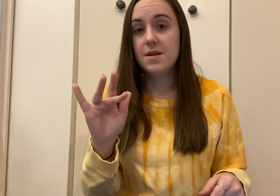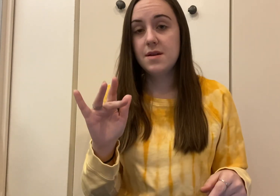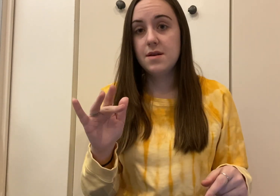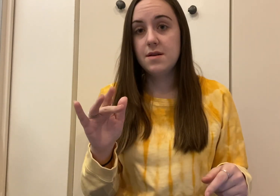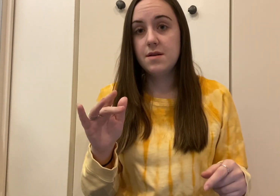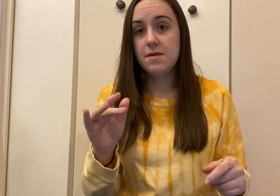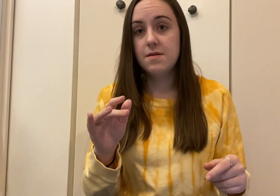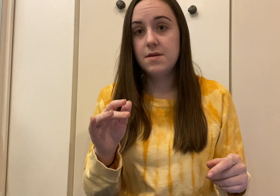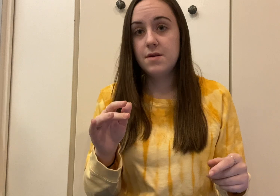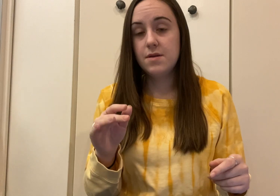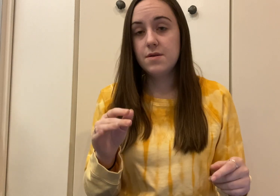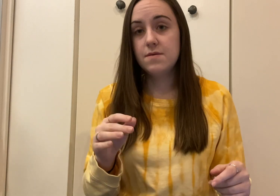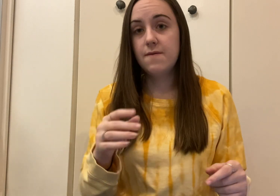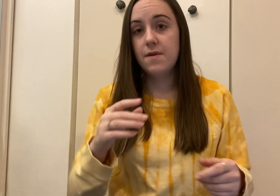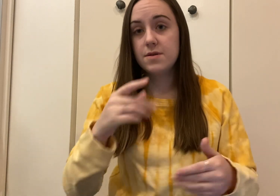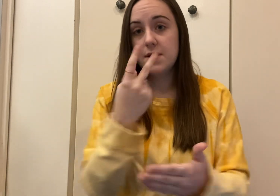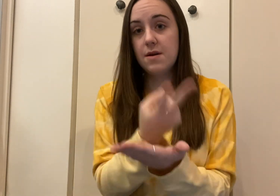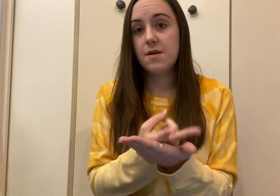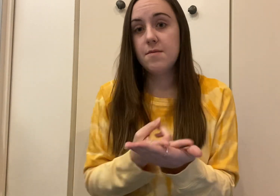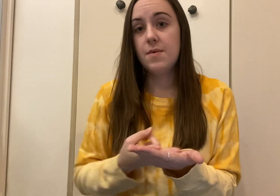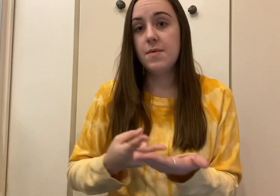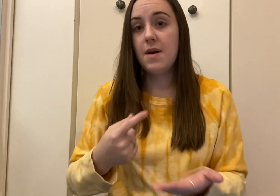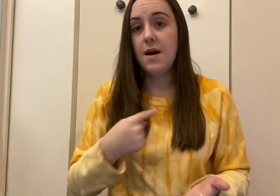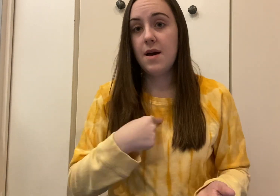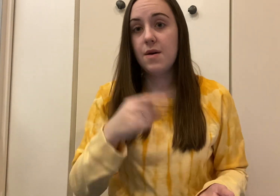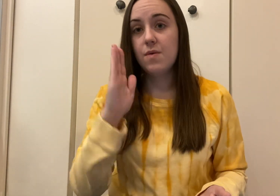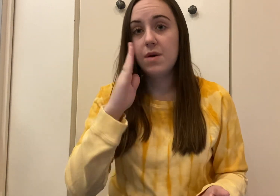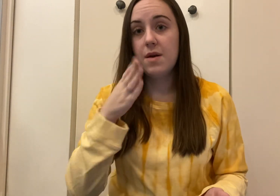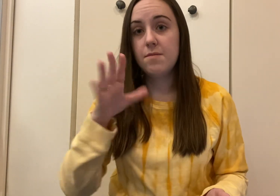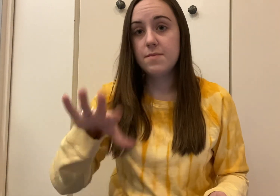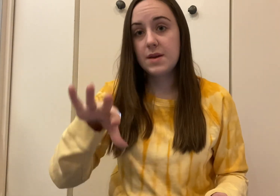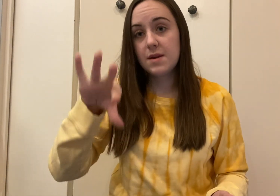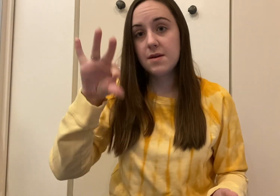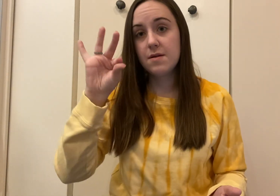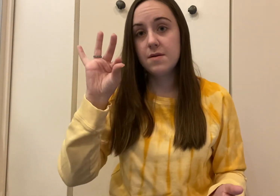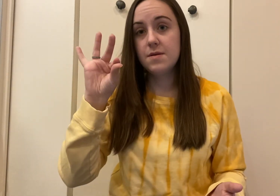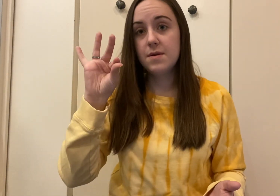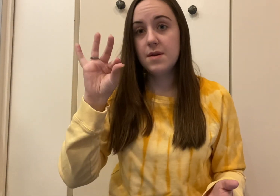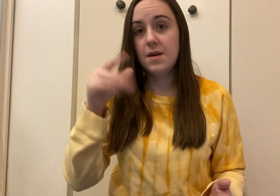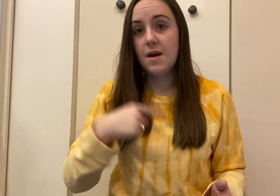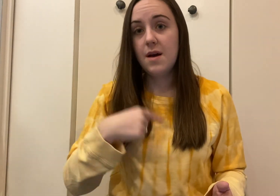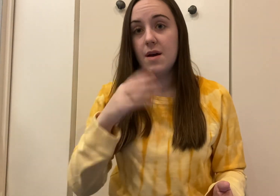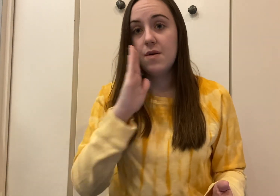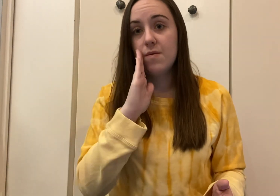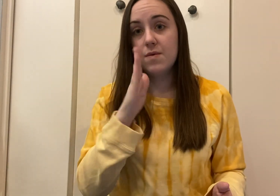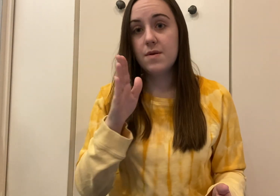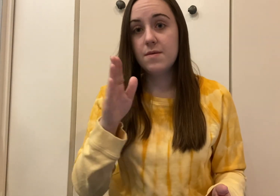enough When you fall down, I'ma pick you up I will be there,